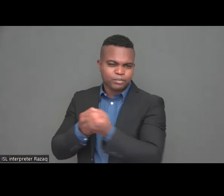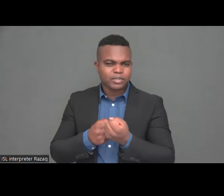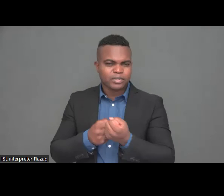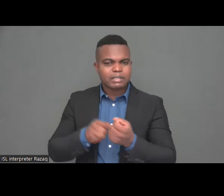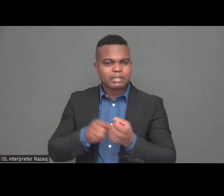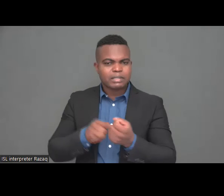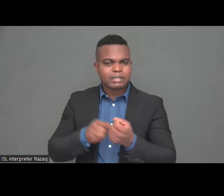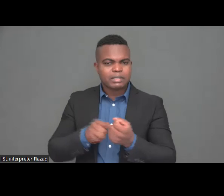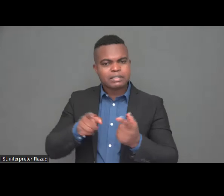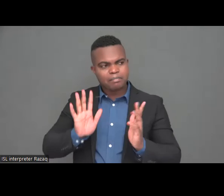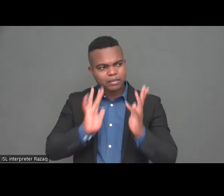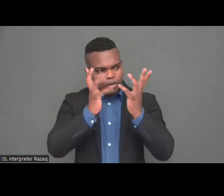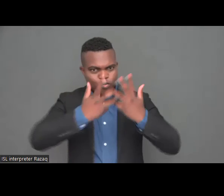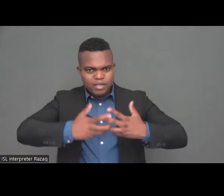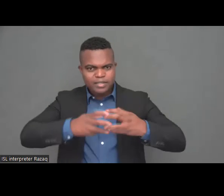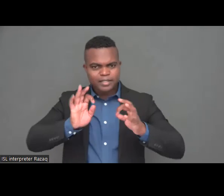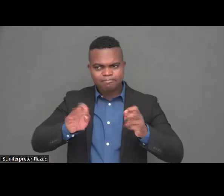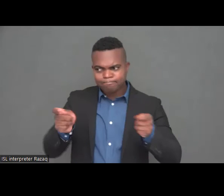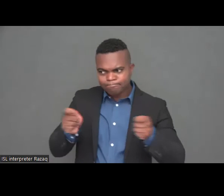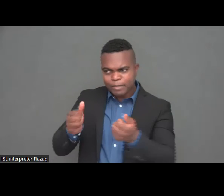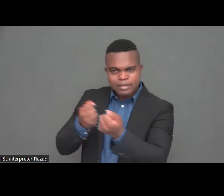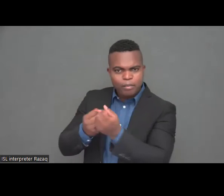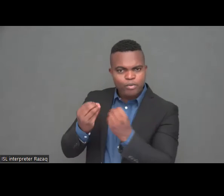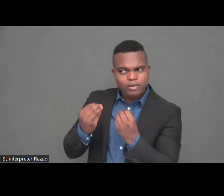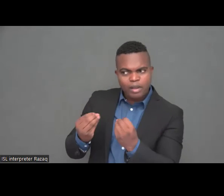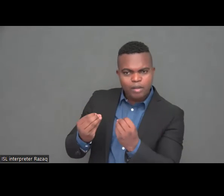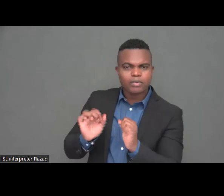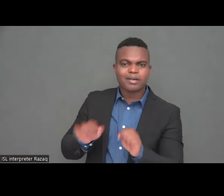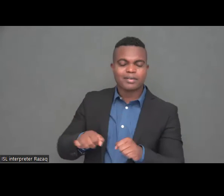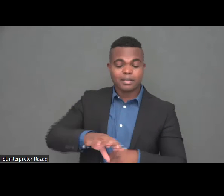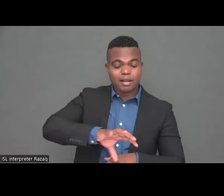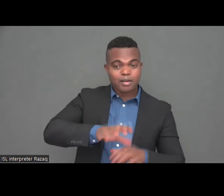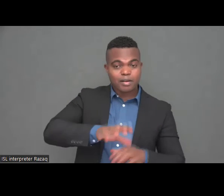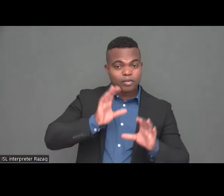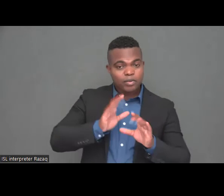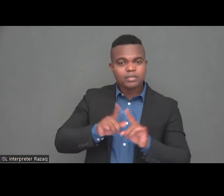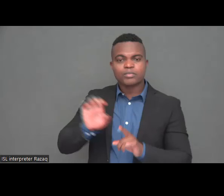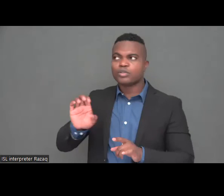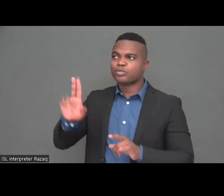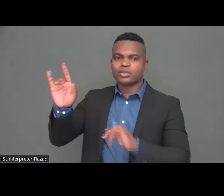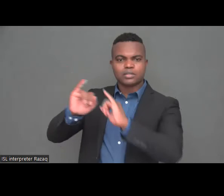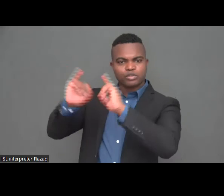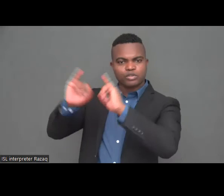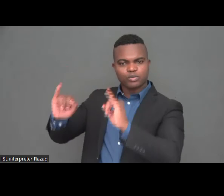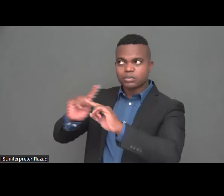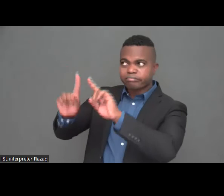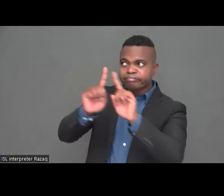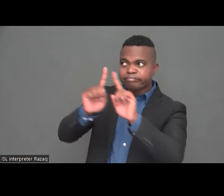foremost Russia must stop its war on Ukrainian civilians thank you